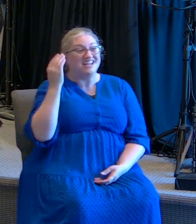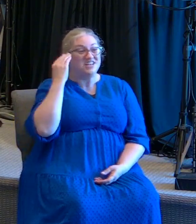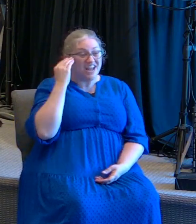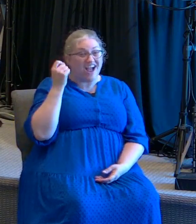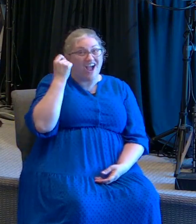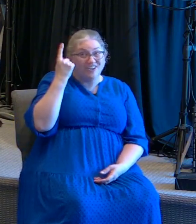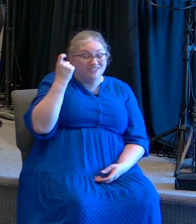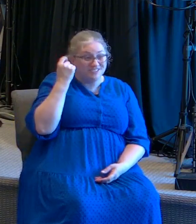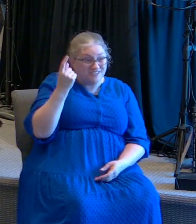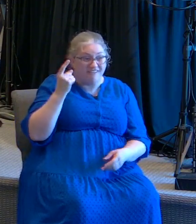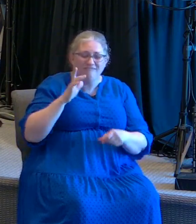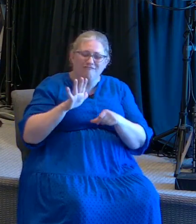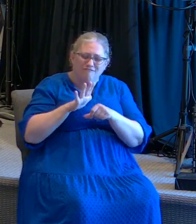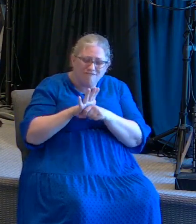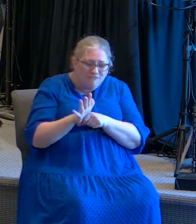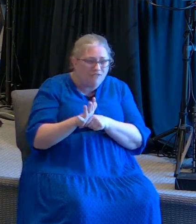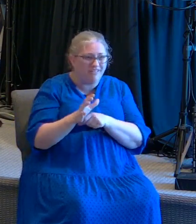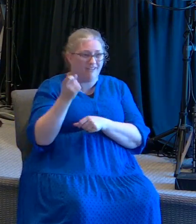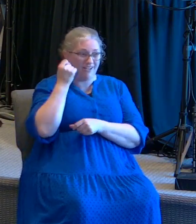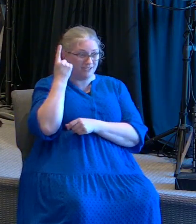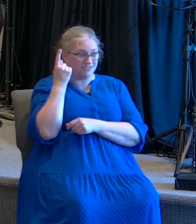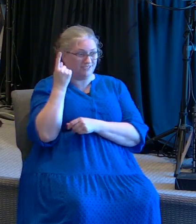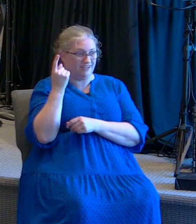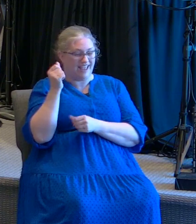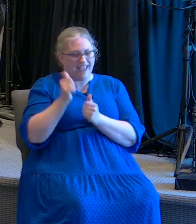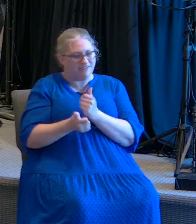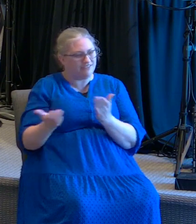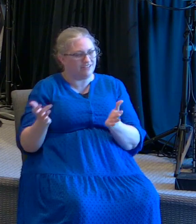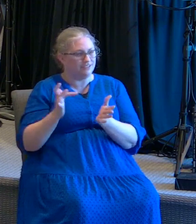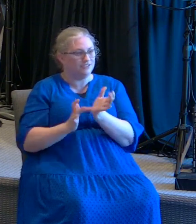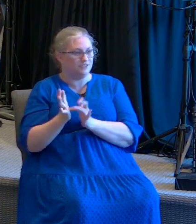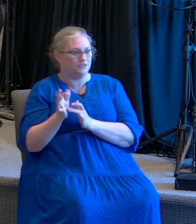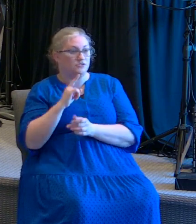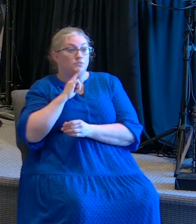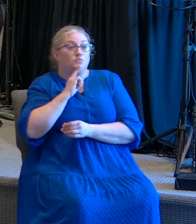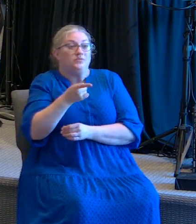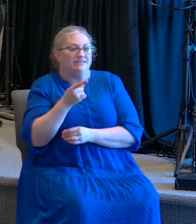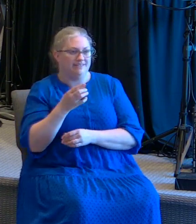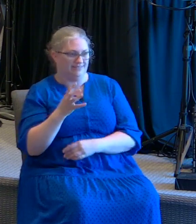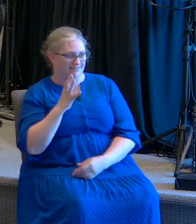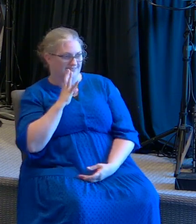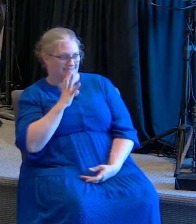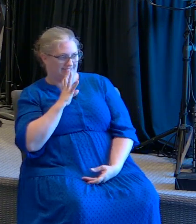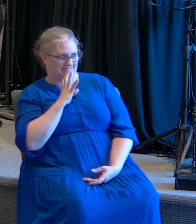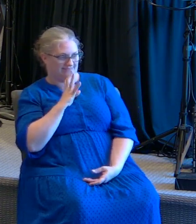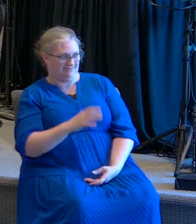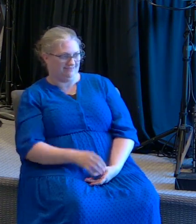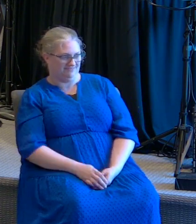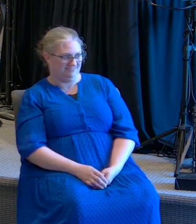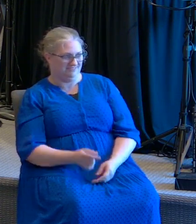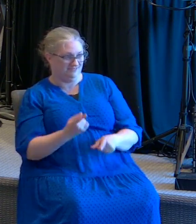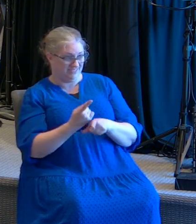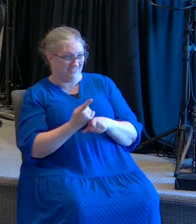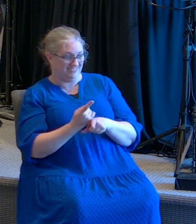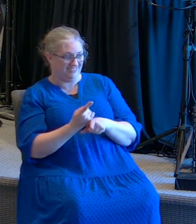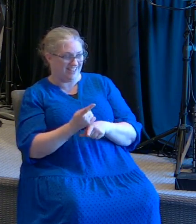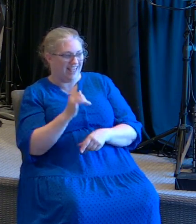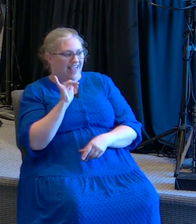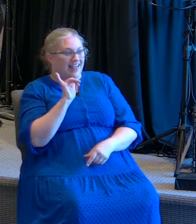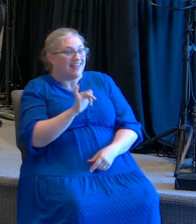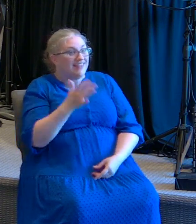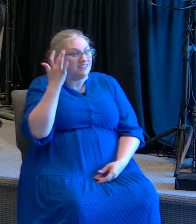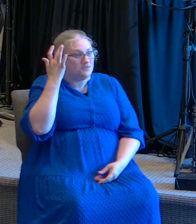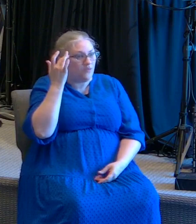sabía su pensamiento y entendían las palabras de Jesucristo. So that's why the